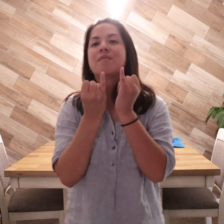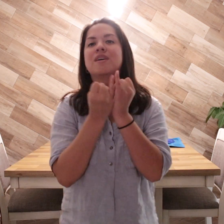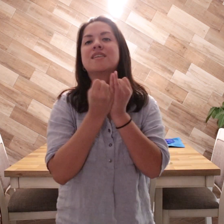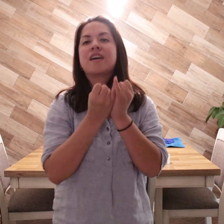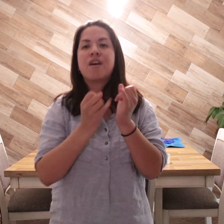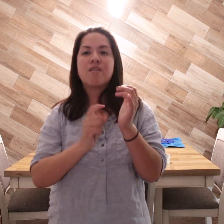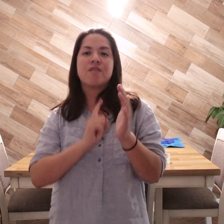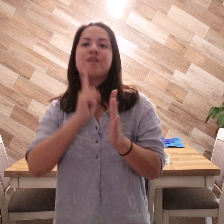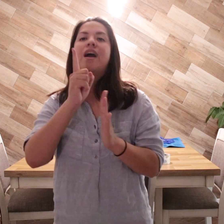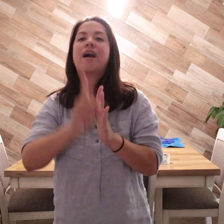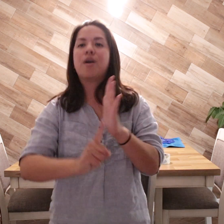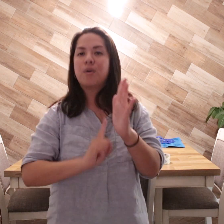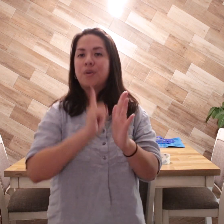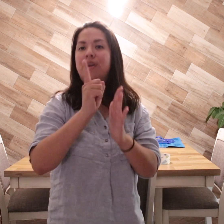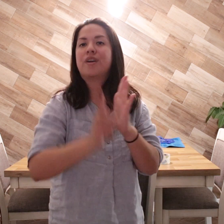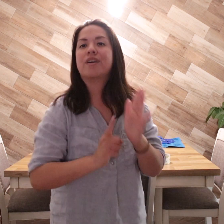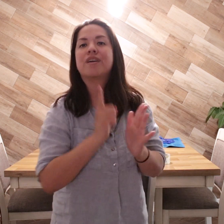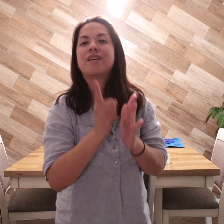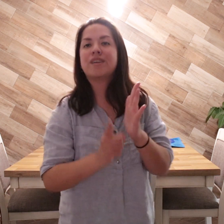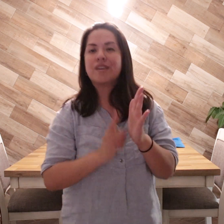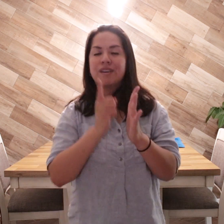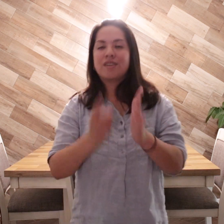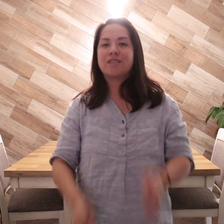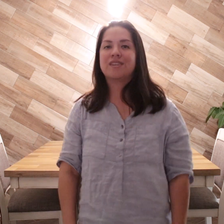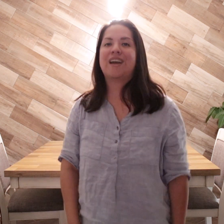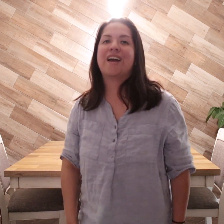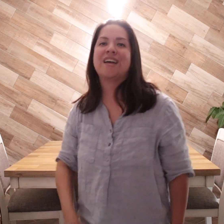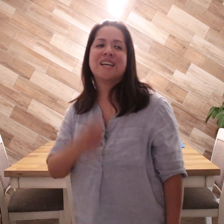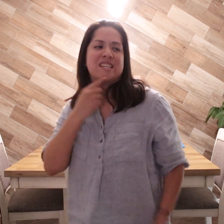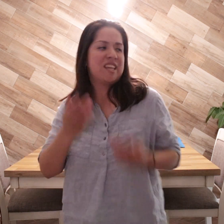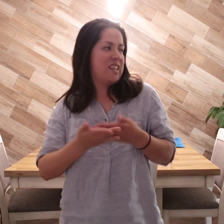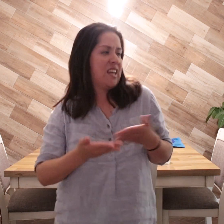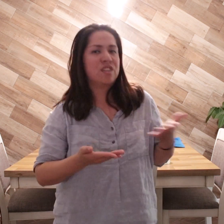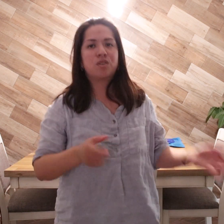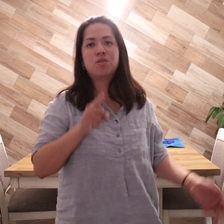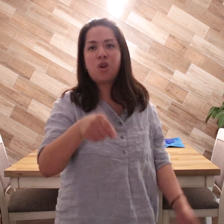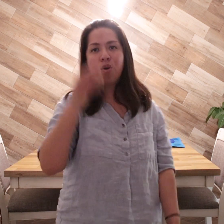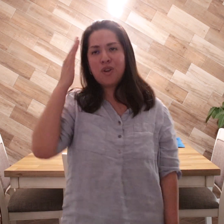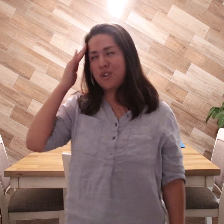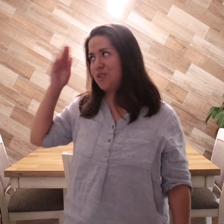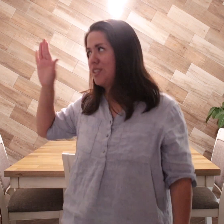myself for hours, yeah, say things you don't understand